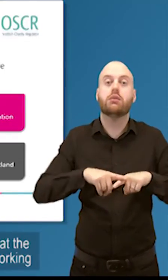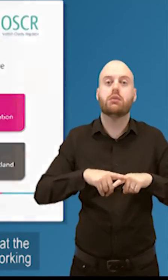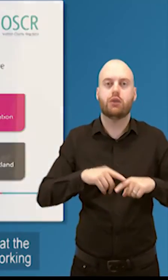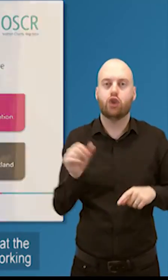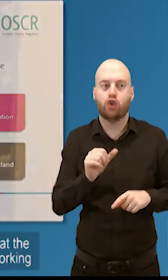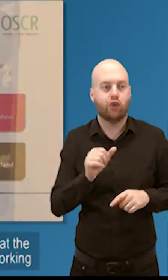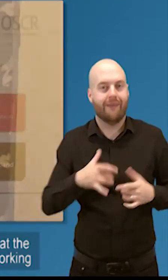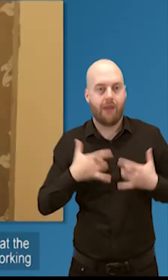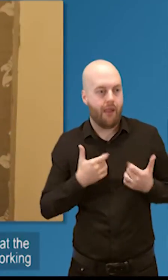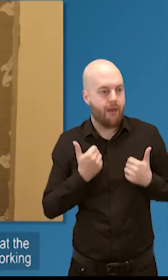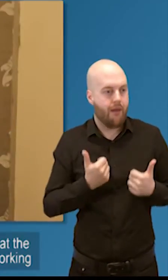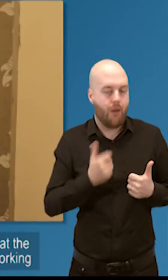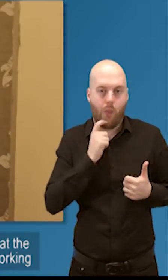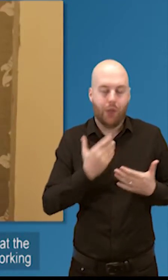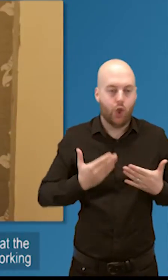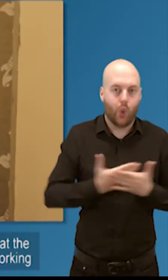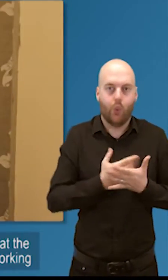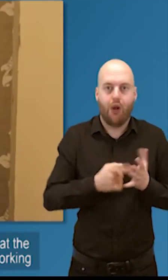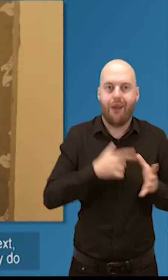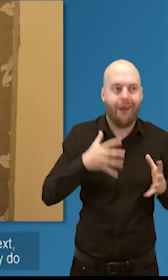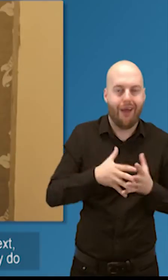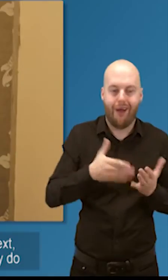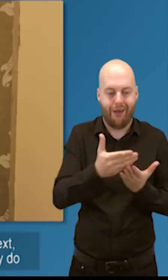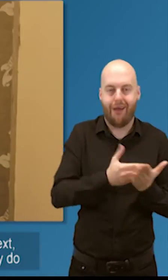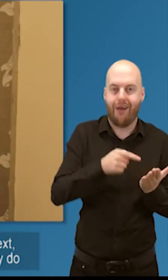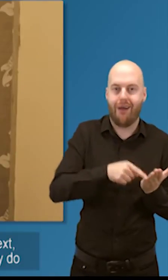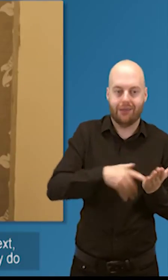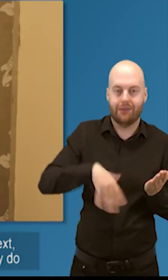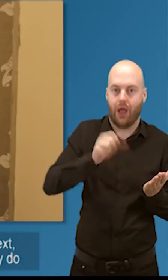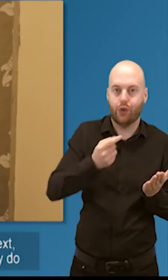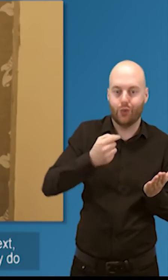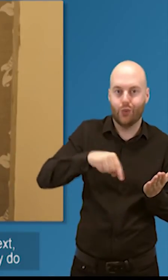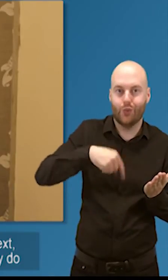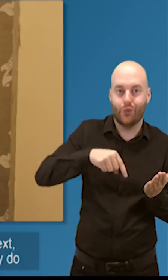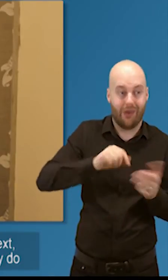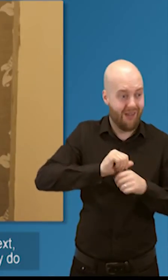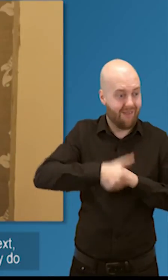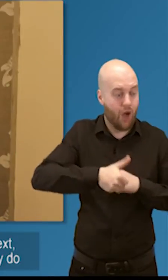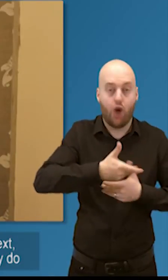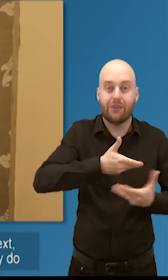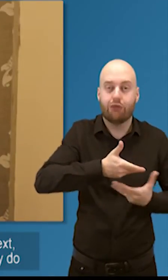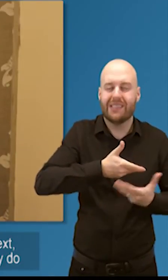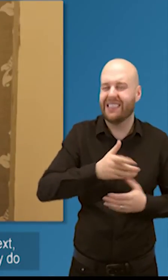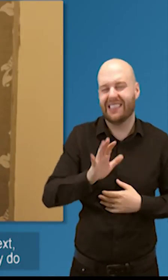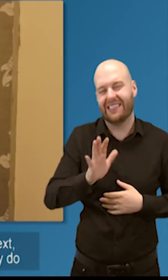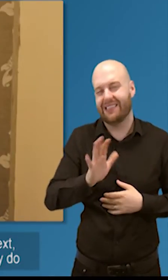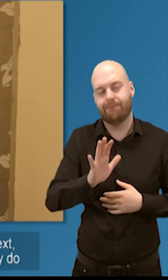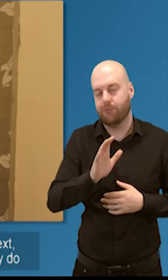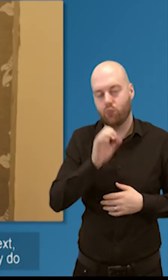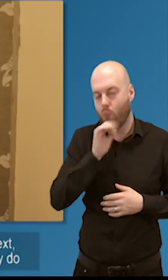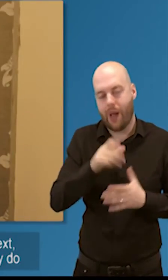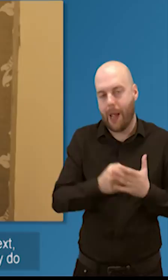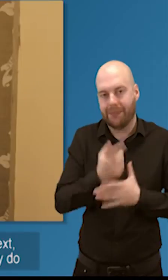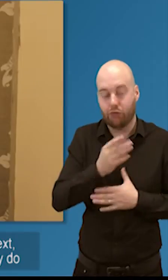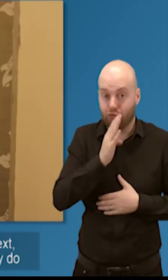moment and so we're certainly hoping that we're working towards later in the later in in this session beginning of the next